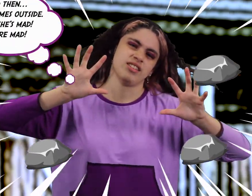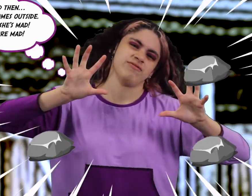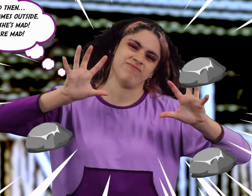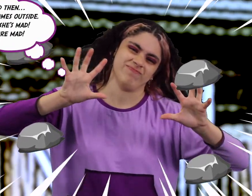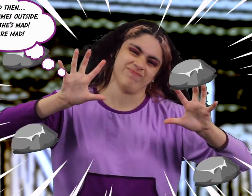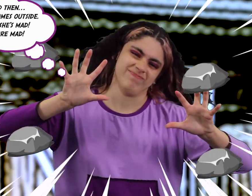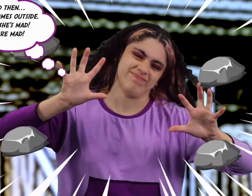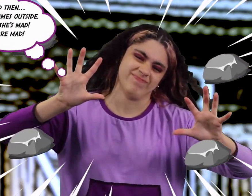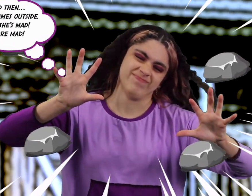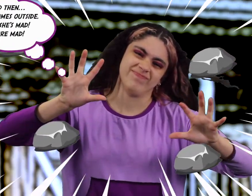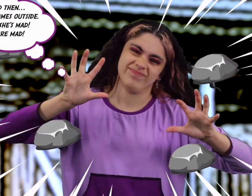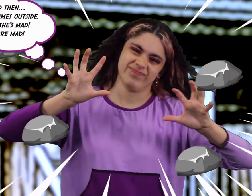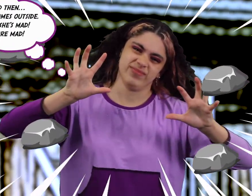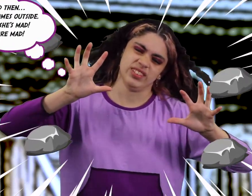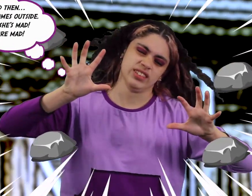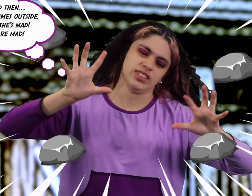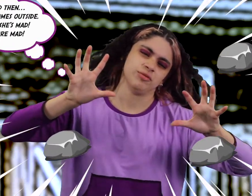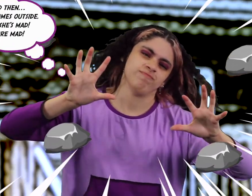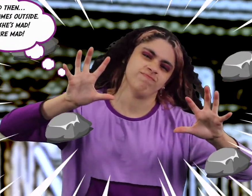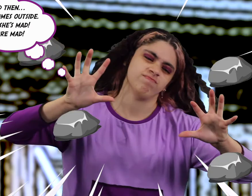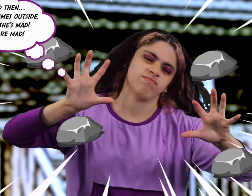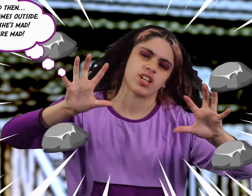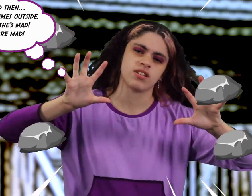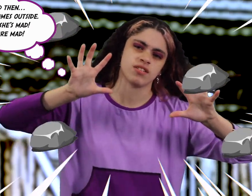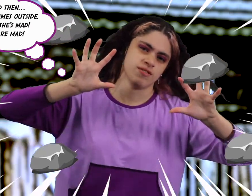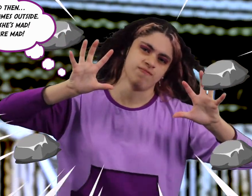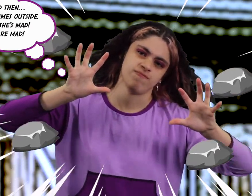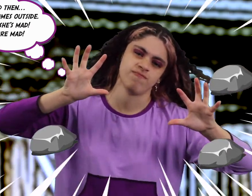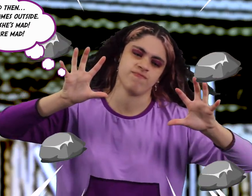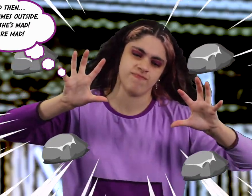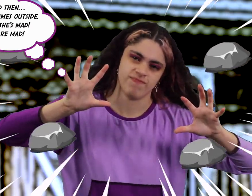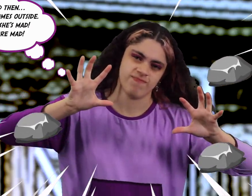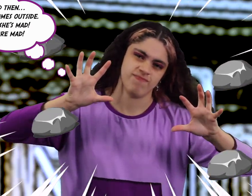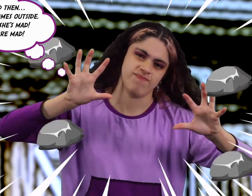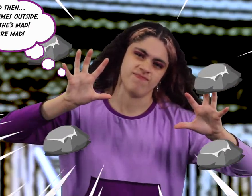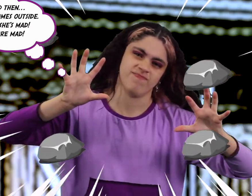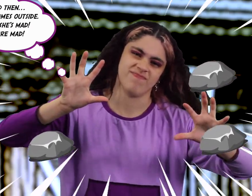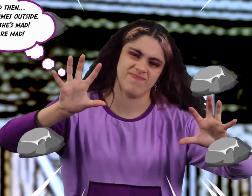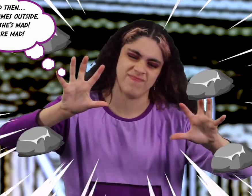then mom comes outside and she's more mad